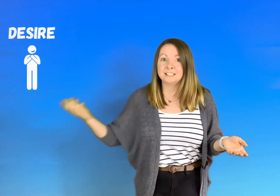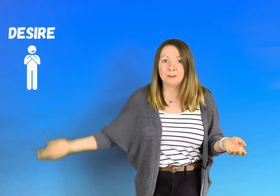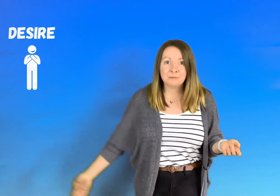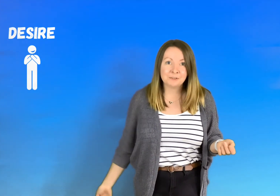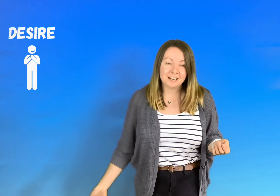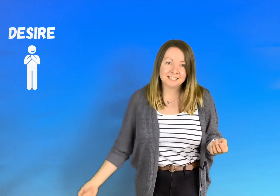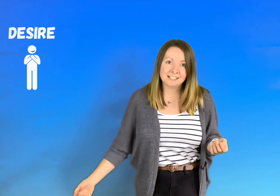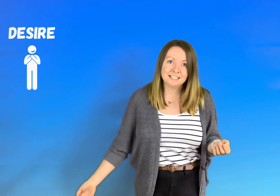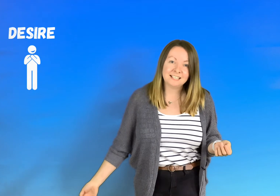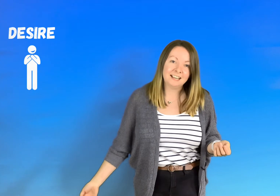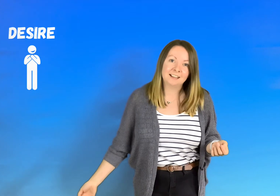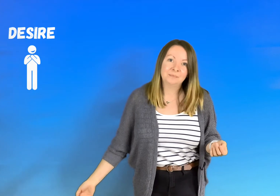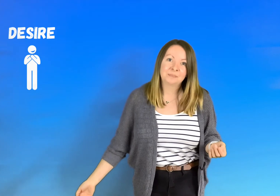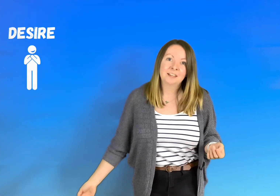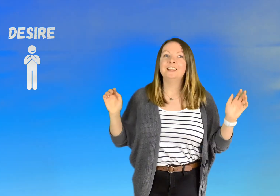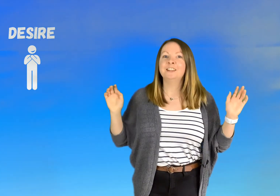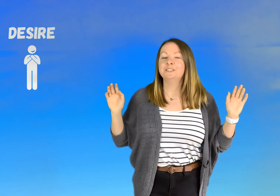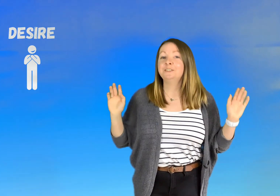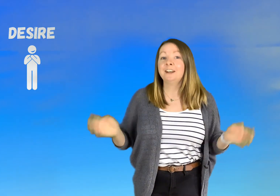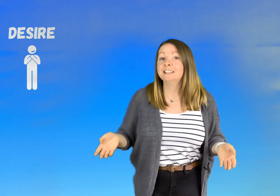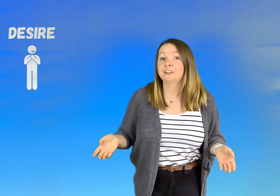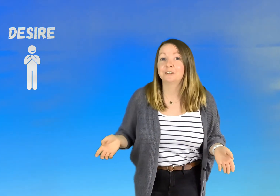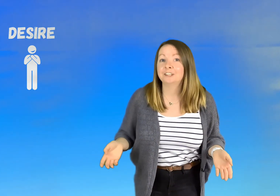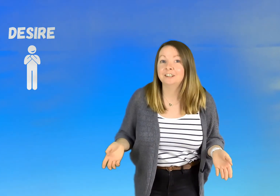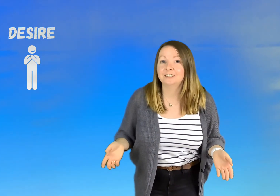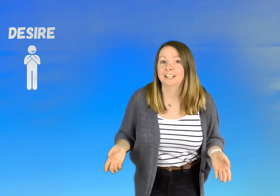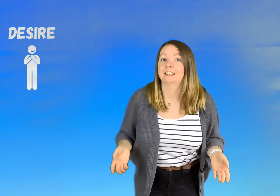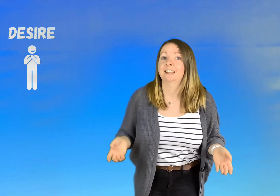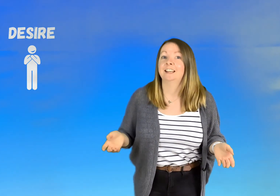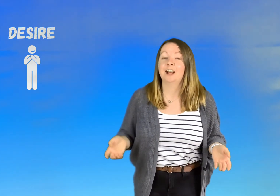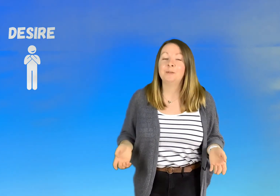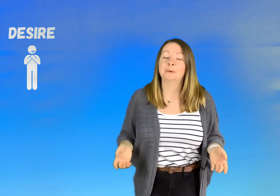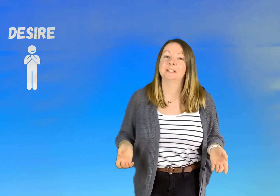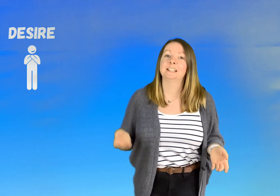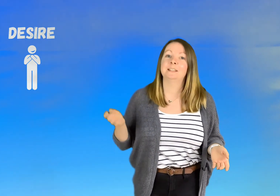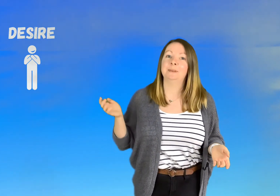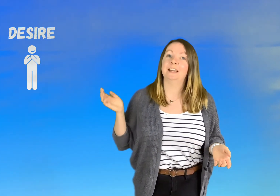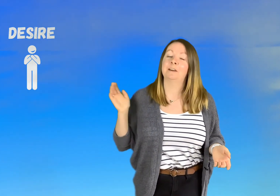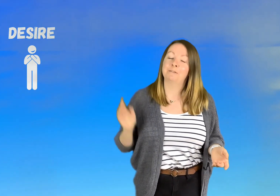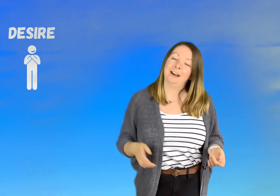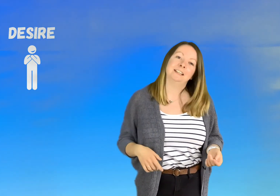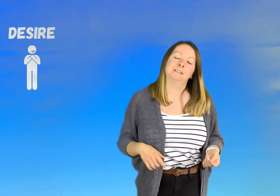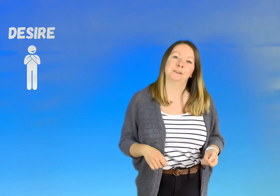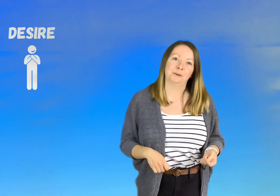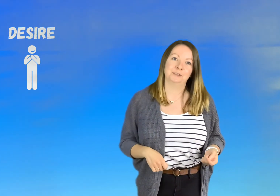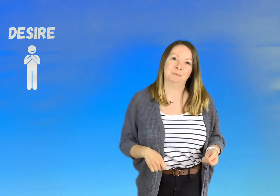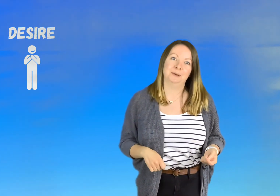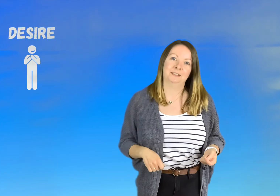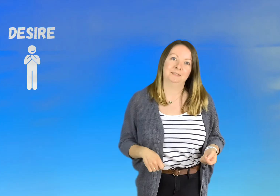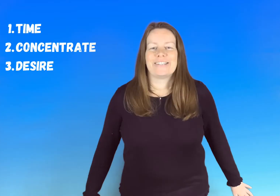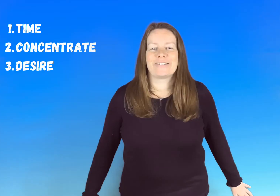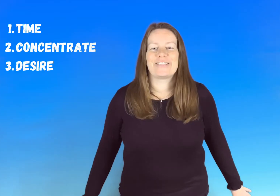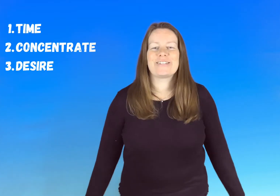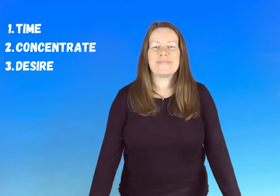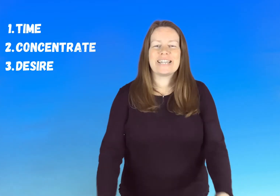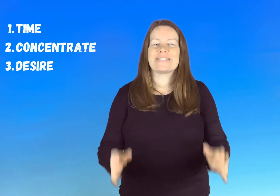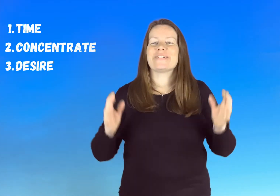to get on with the rest of these days so that is our third thing that can help us to be an effective contributor so the three ways that we're